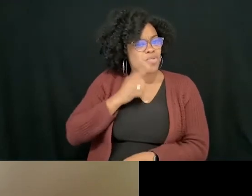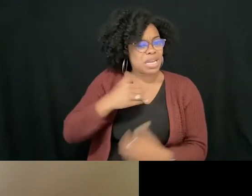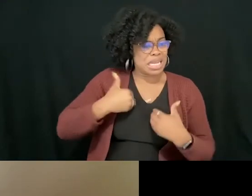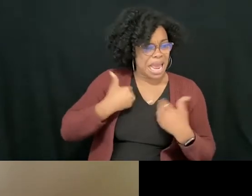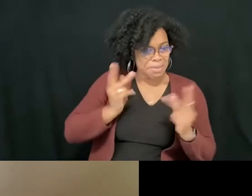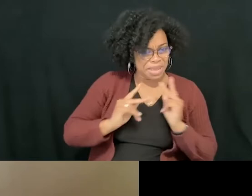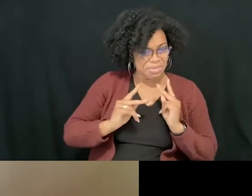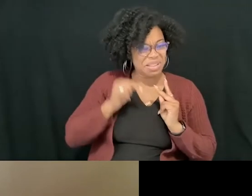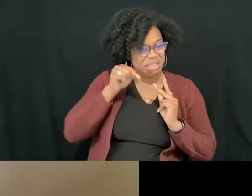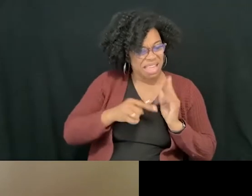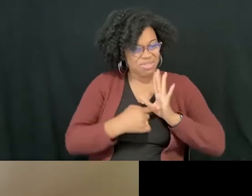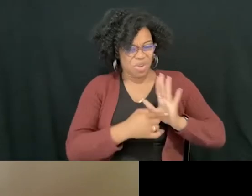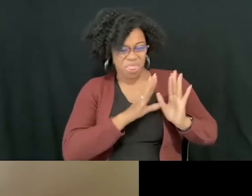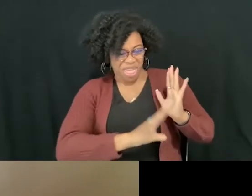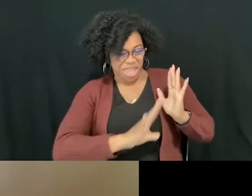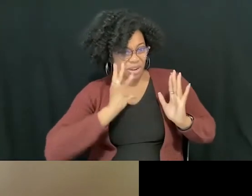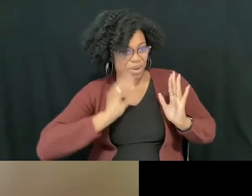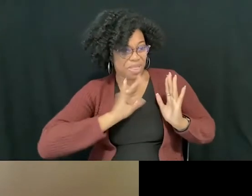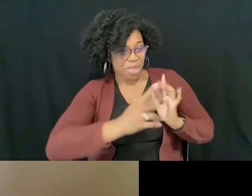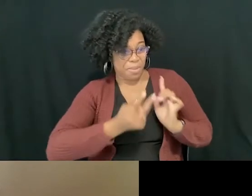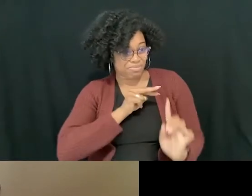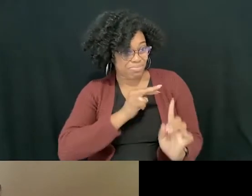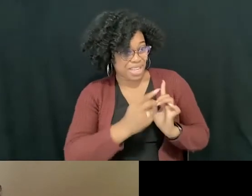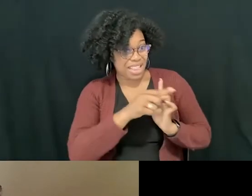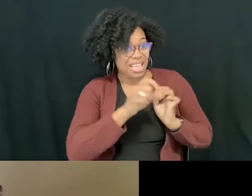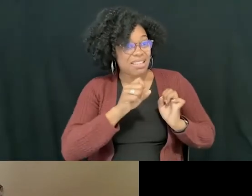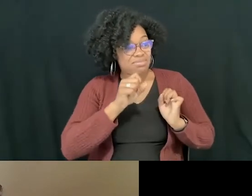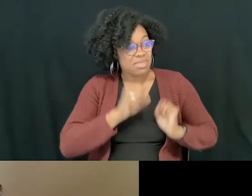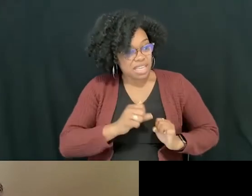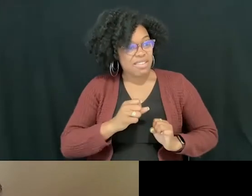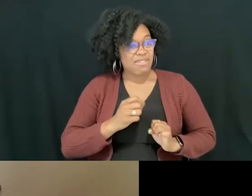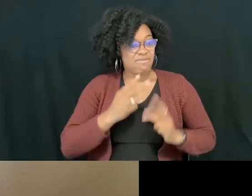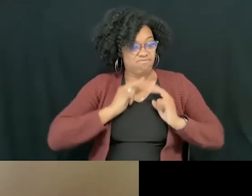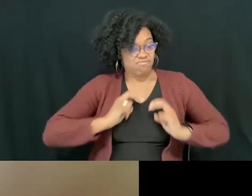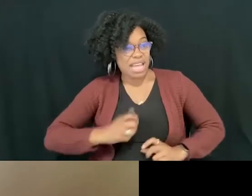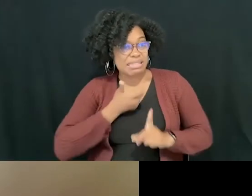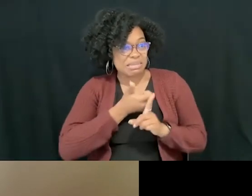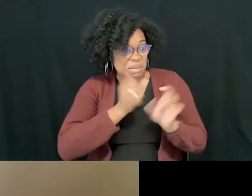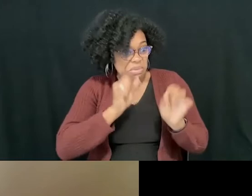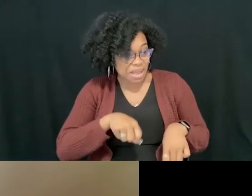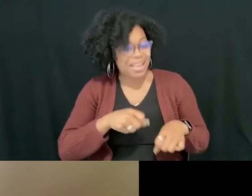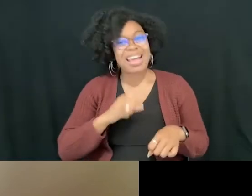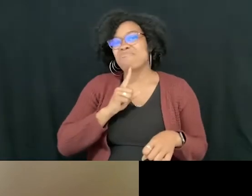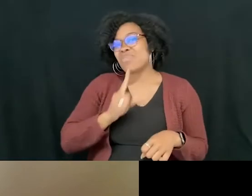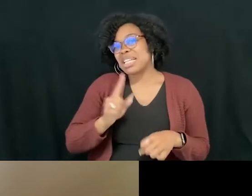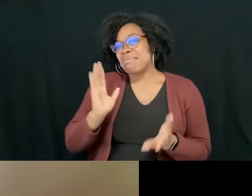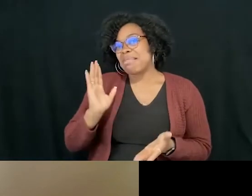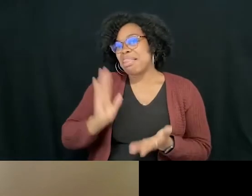their experience? Does it give them a place to find themselves? I'm less concerned with parents because